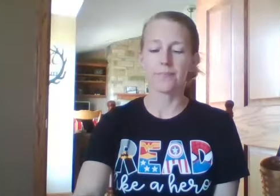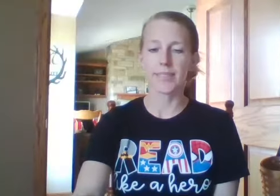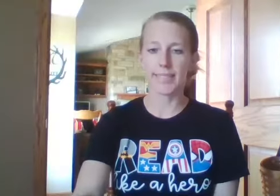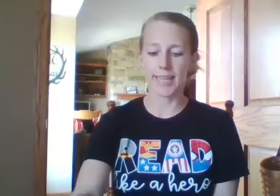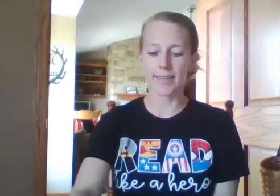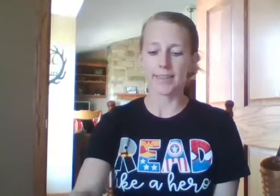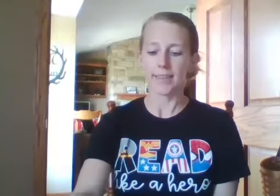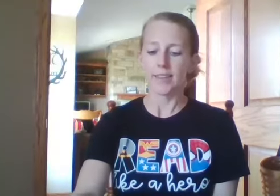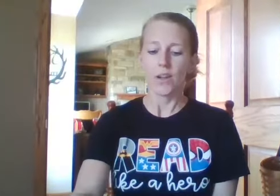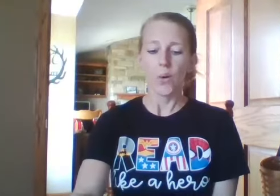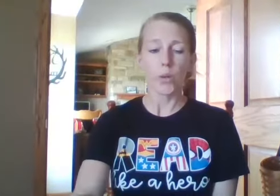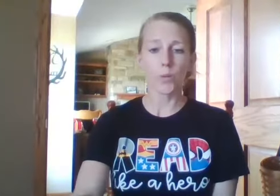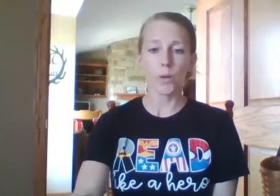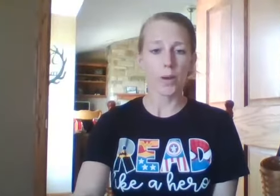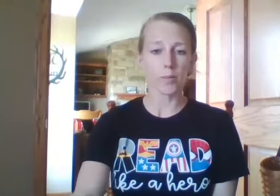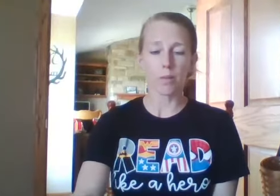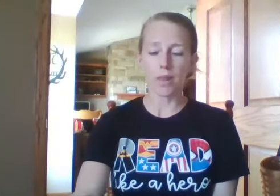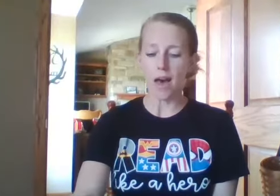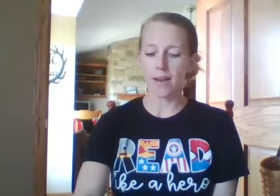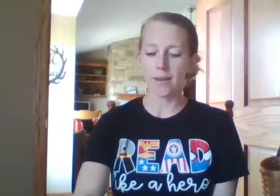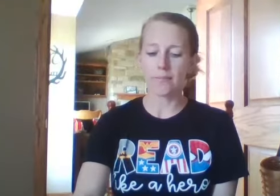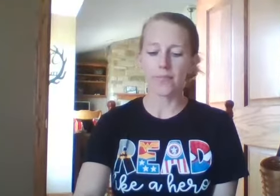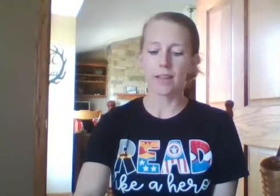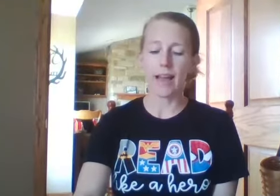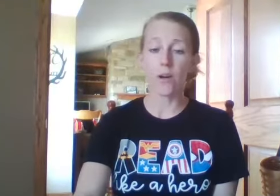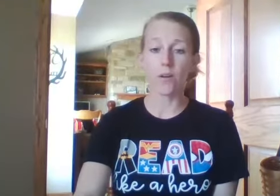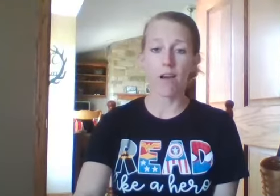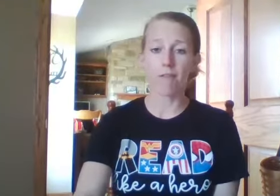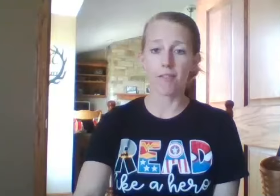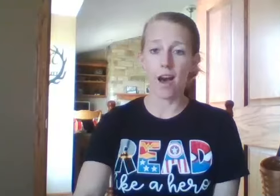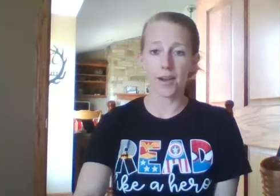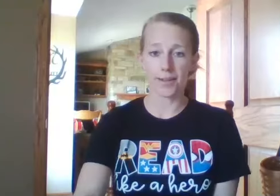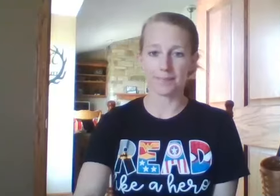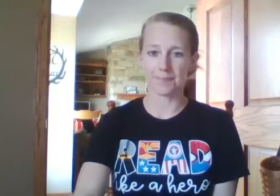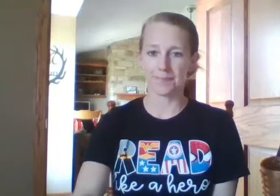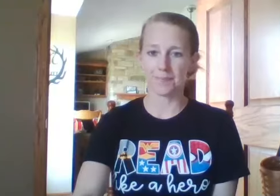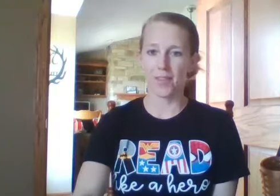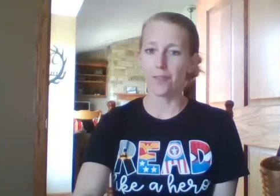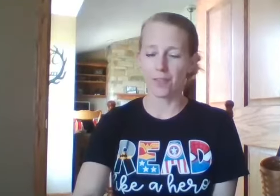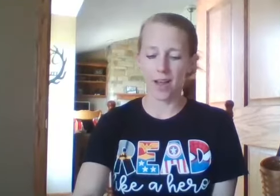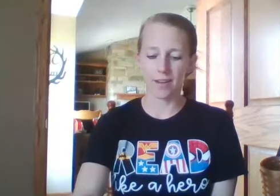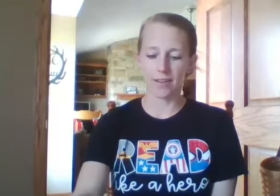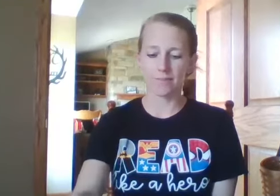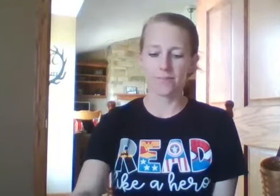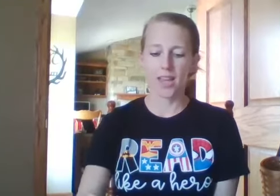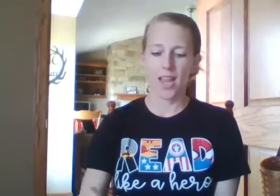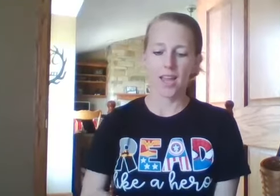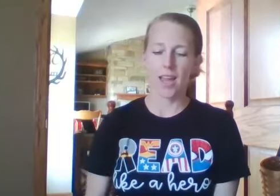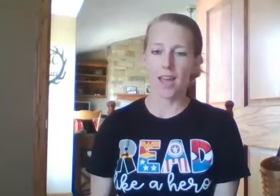Slug. Which word rhymes with block? Clown, flock? Flock. Okay.